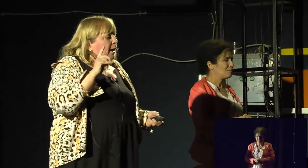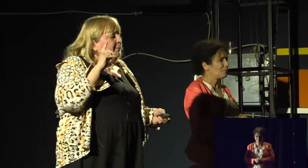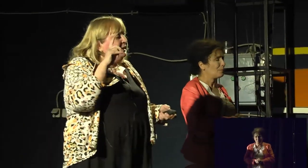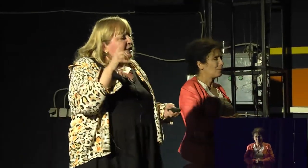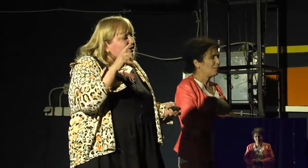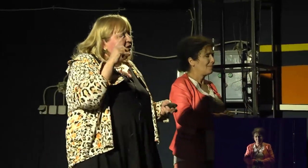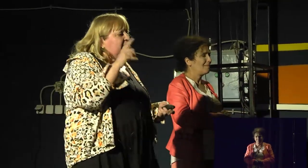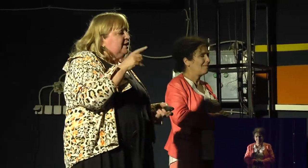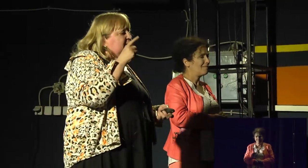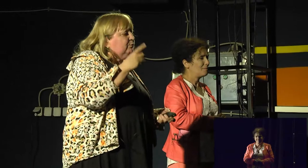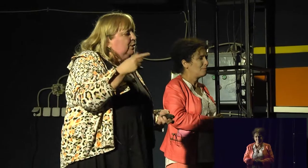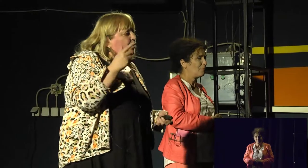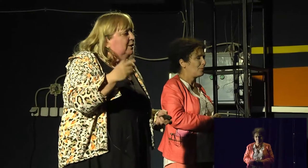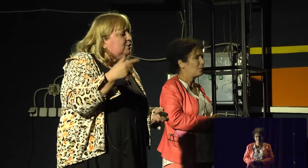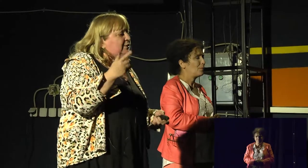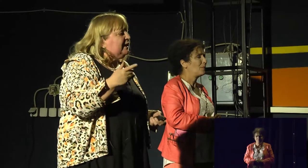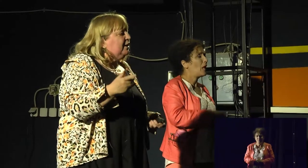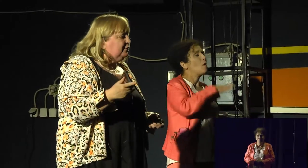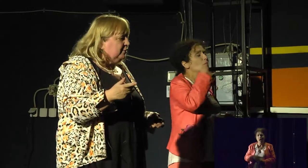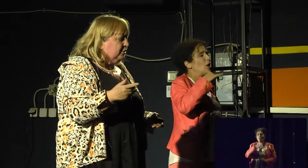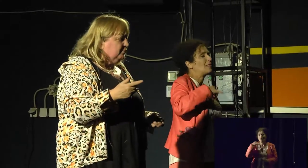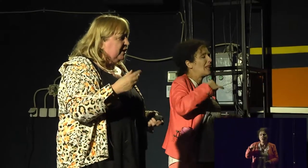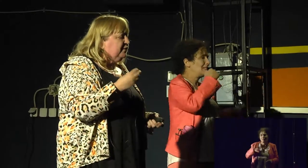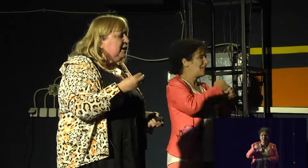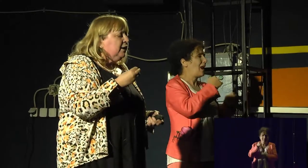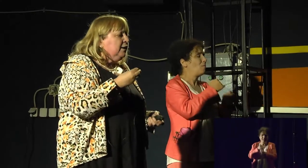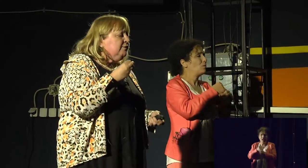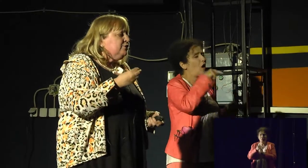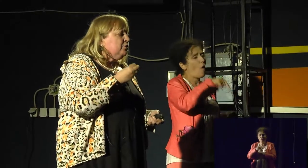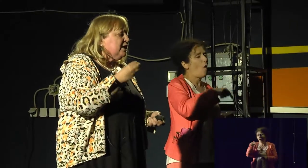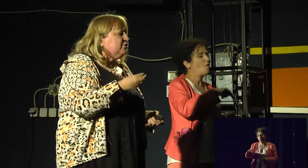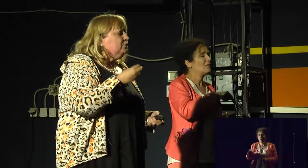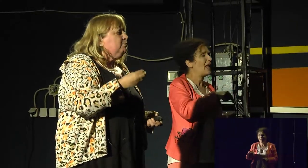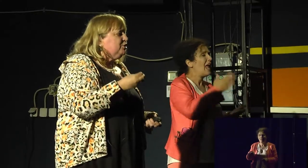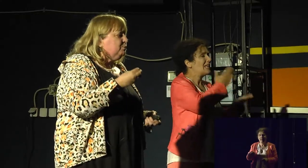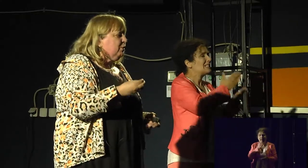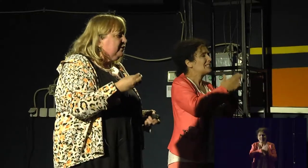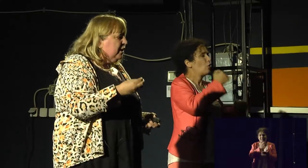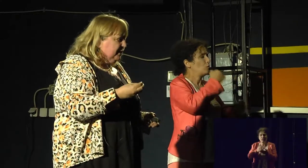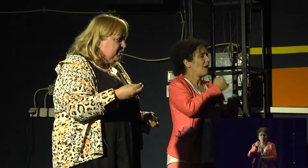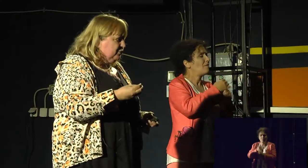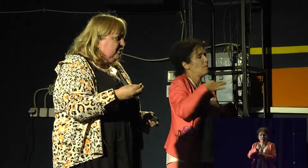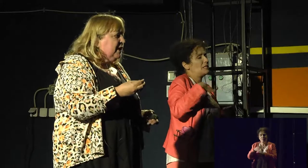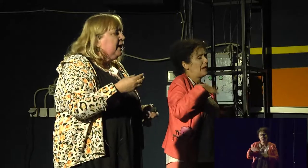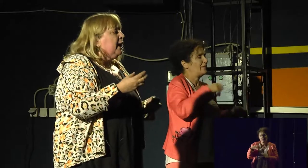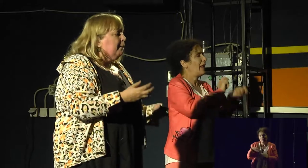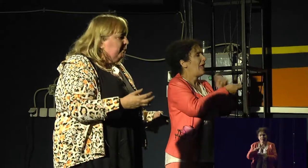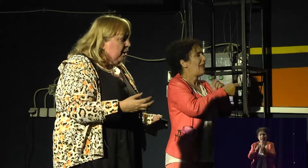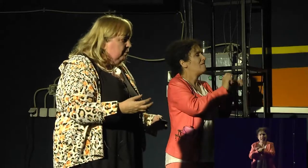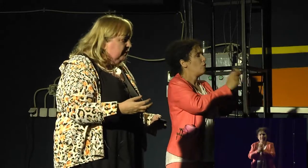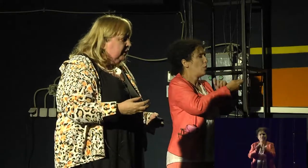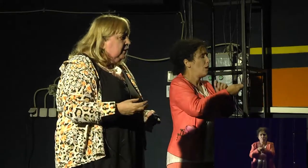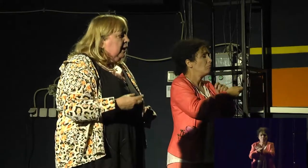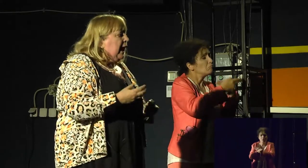So, but the interesting thing is that we always look at health outcomes. I think research has to look much more at other issues, like